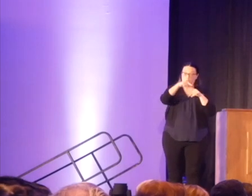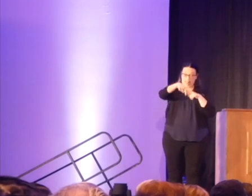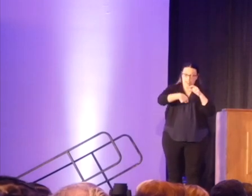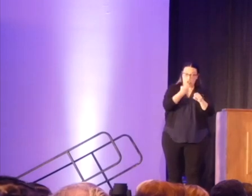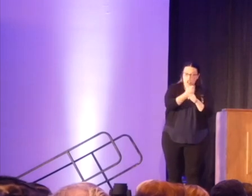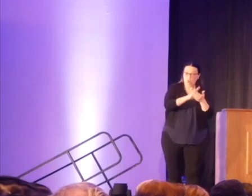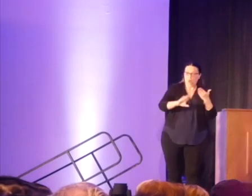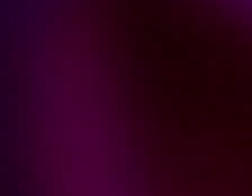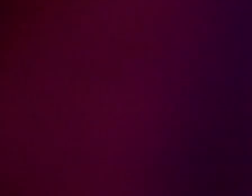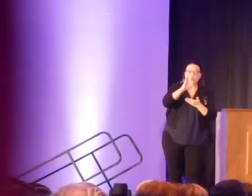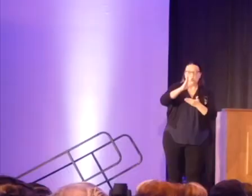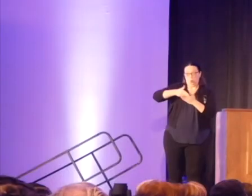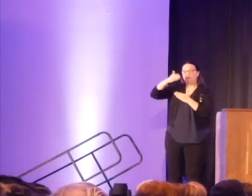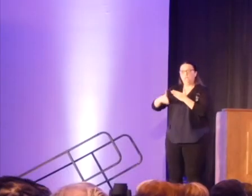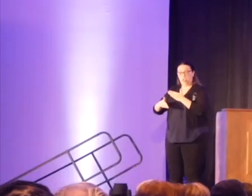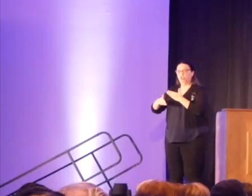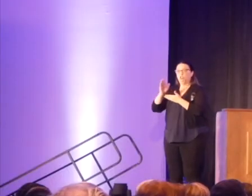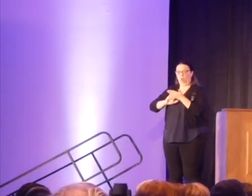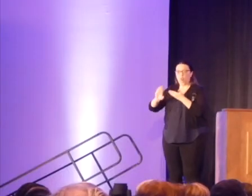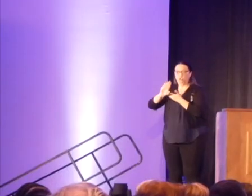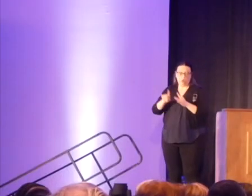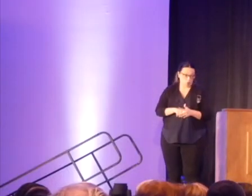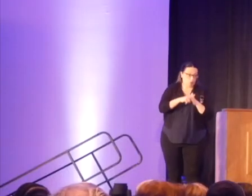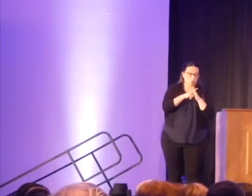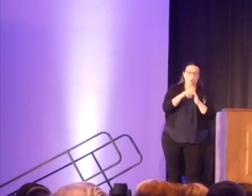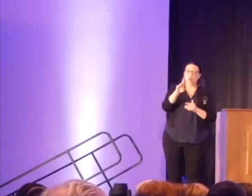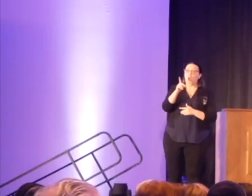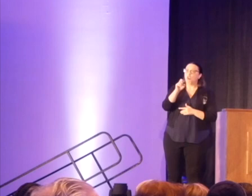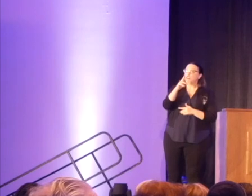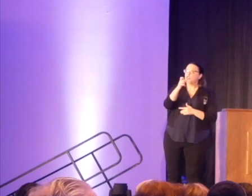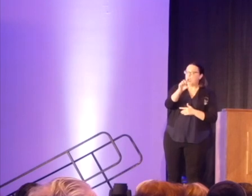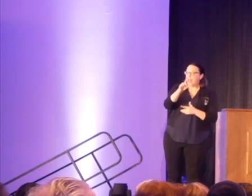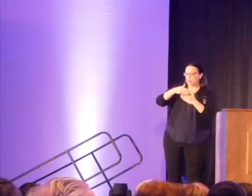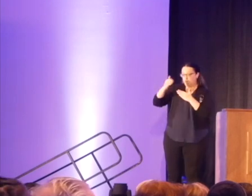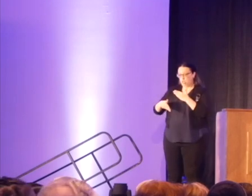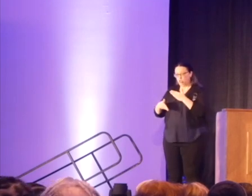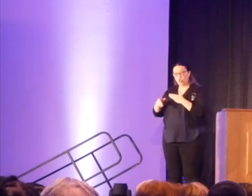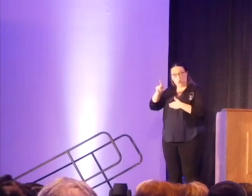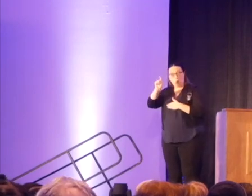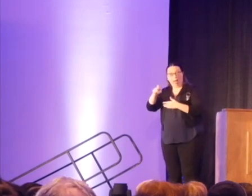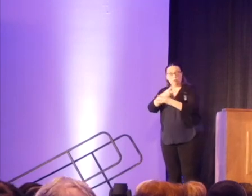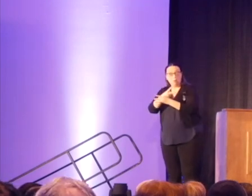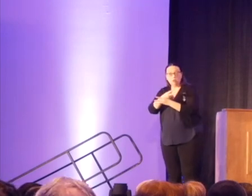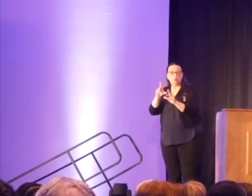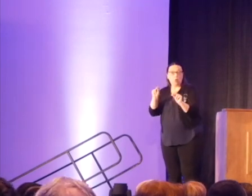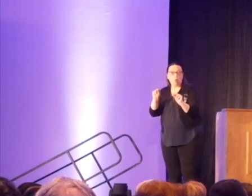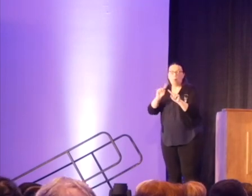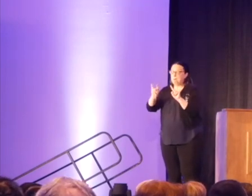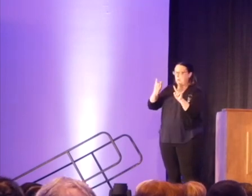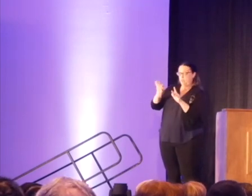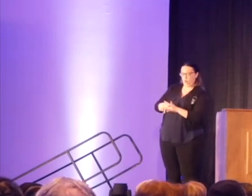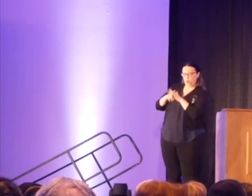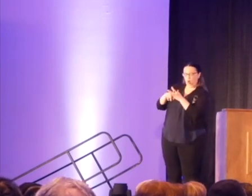college. If you start the undergraduate experience, you finish the undergraduate experience. Do you have to do a master's? No, but if you start a master's, you